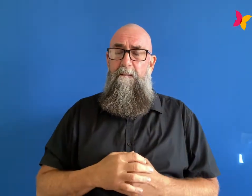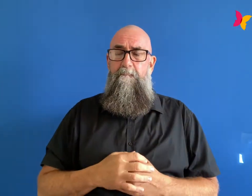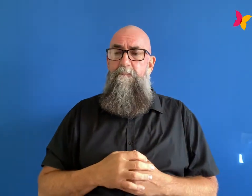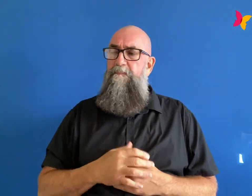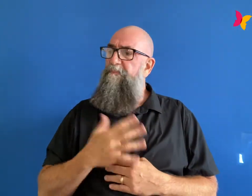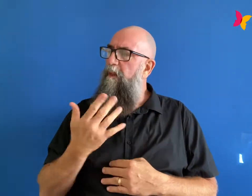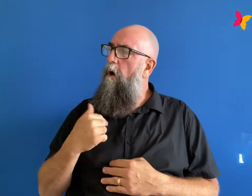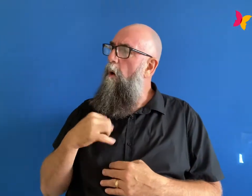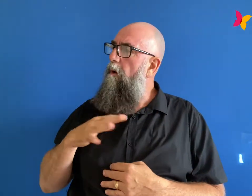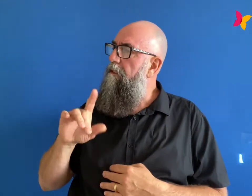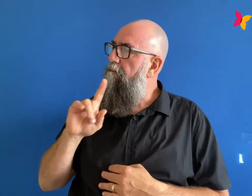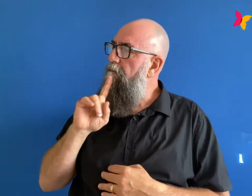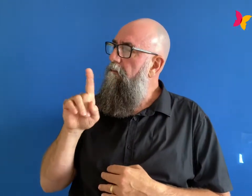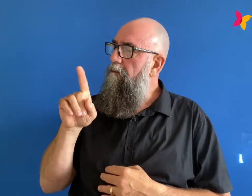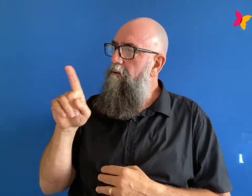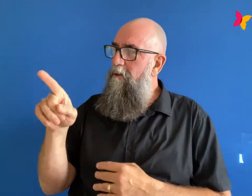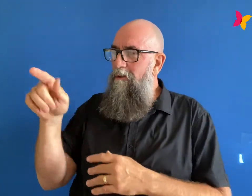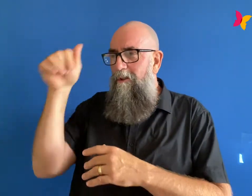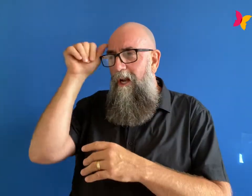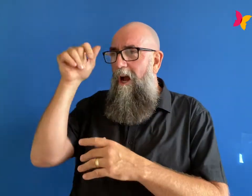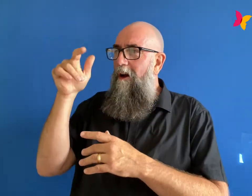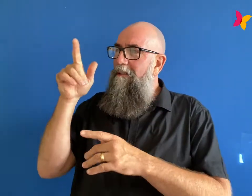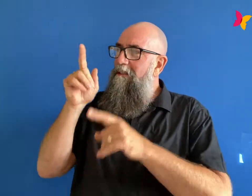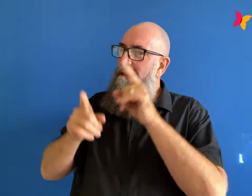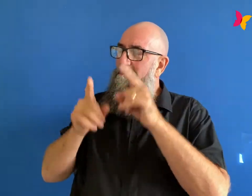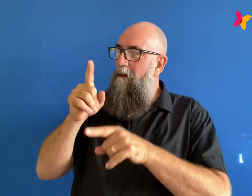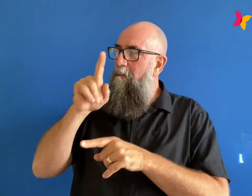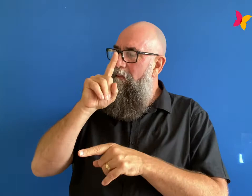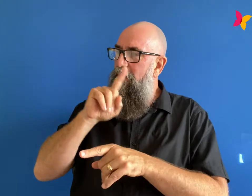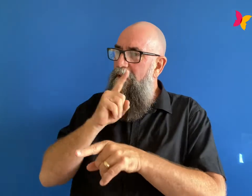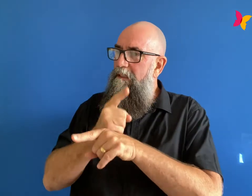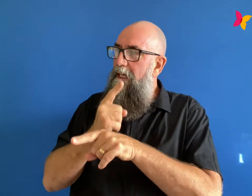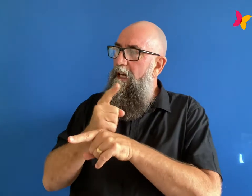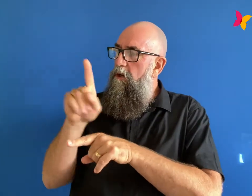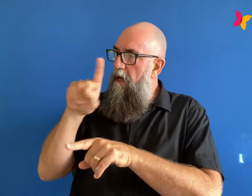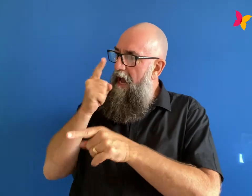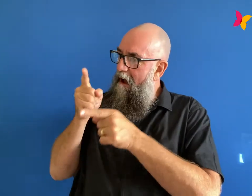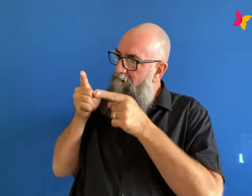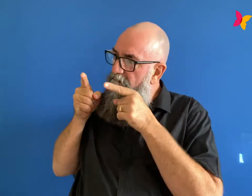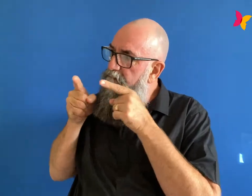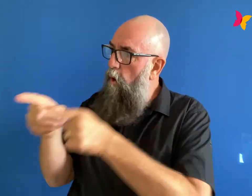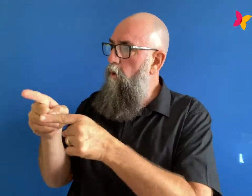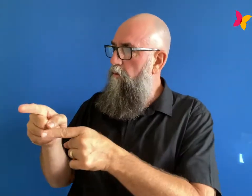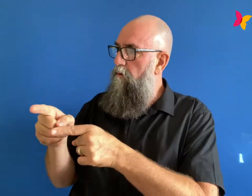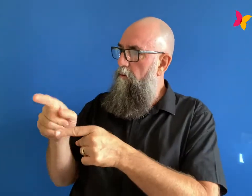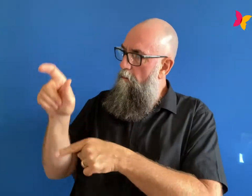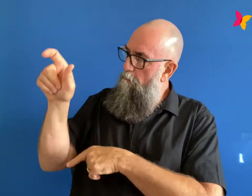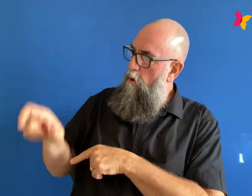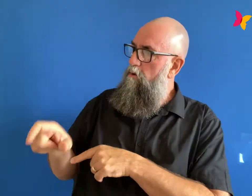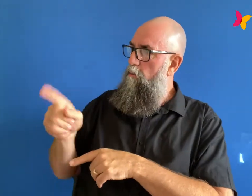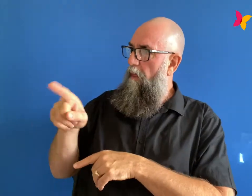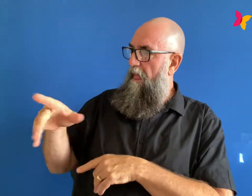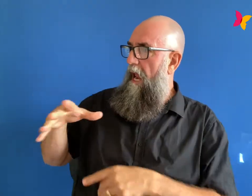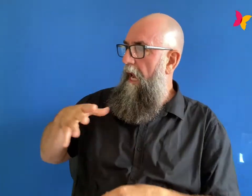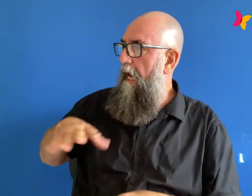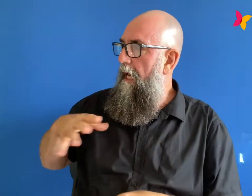it could very equally be applied to mental health and therapy no matter how in need someone is of help and support